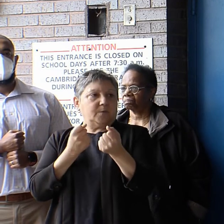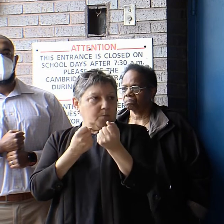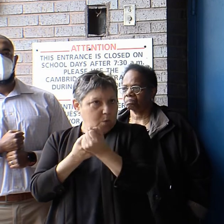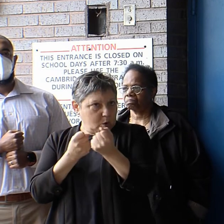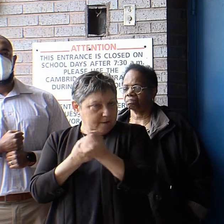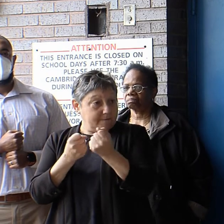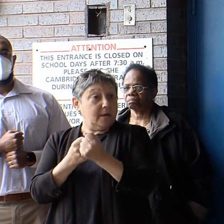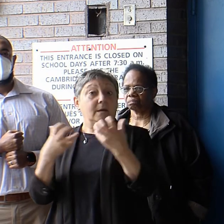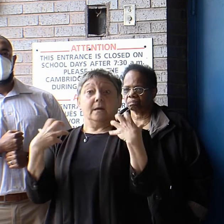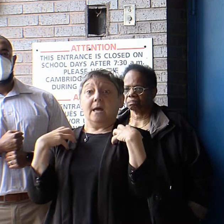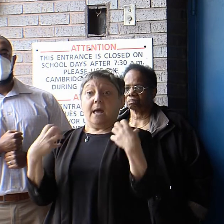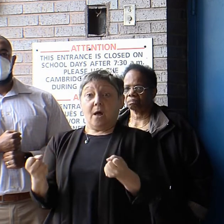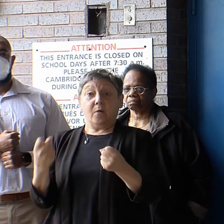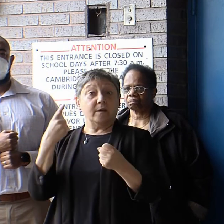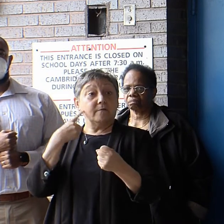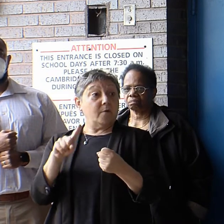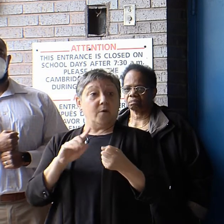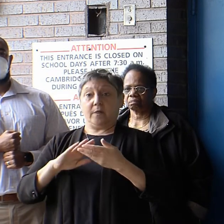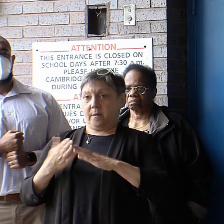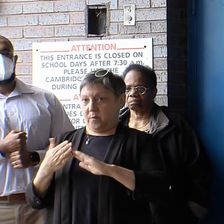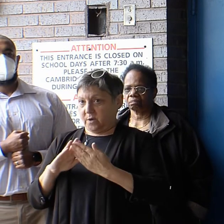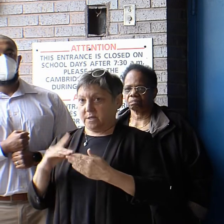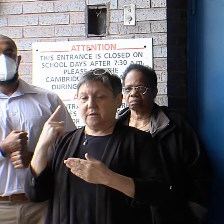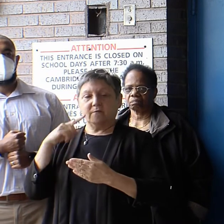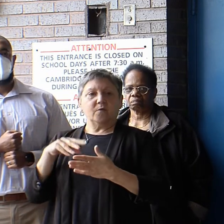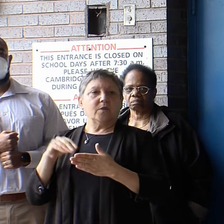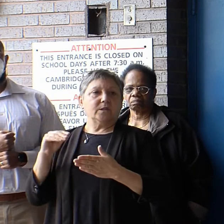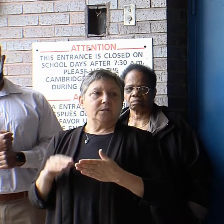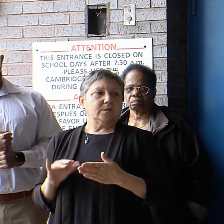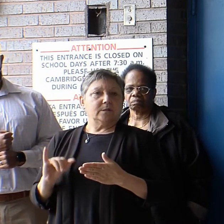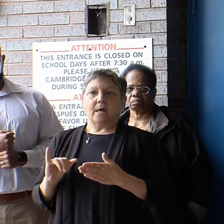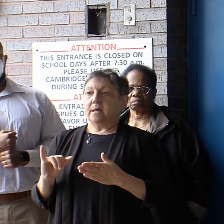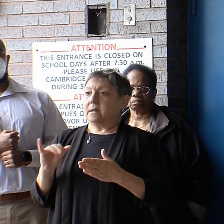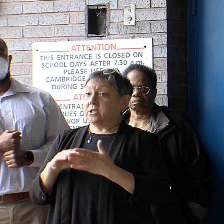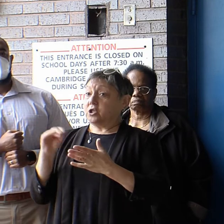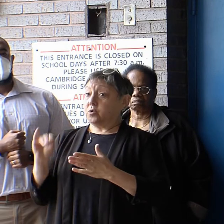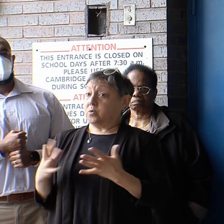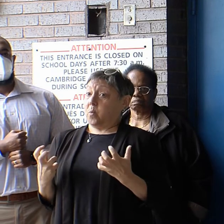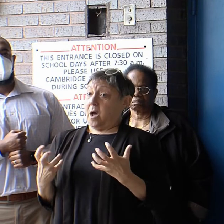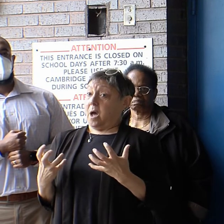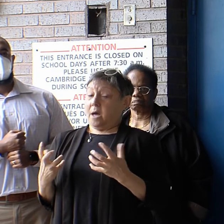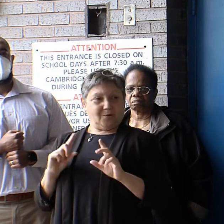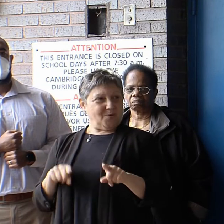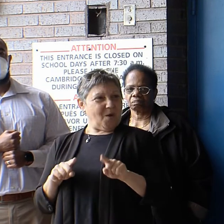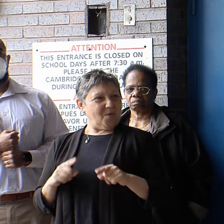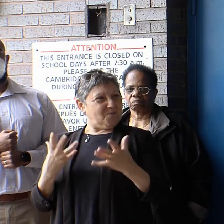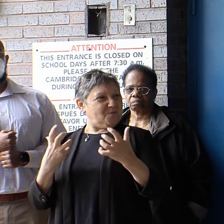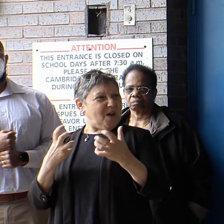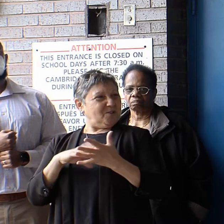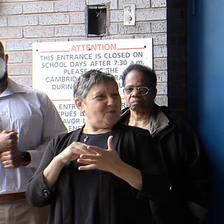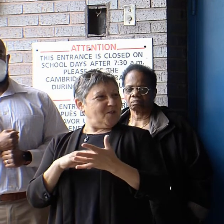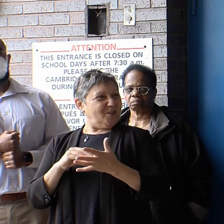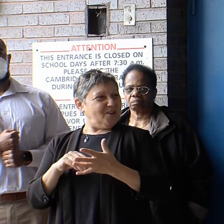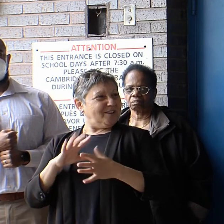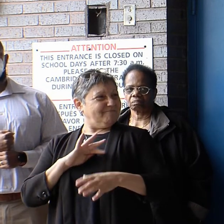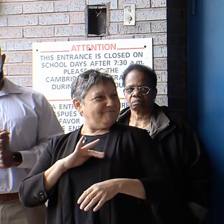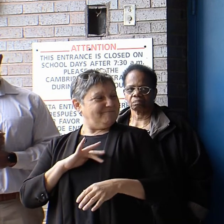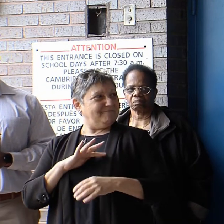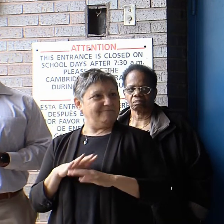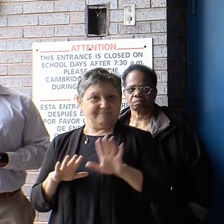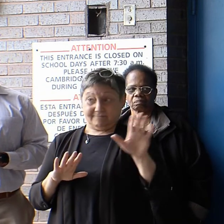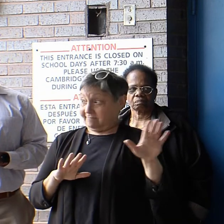and healthy for our communities and for our students, places where they want to come and they want to learn. And I would challenge